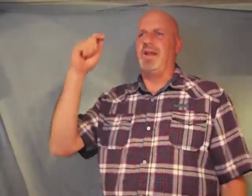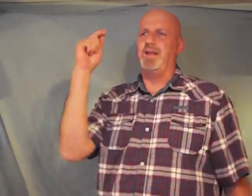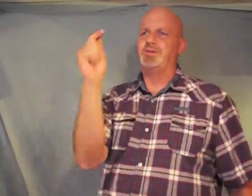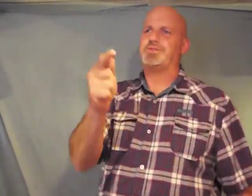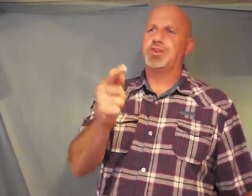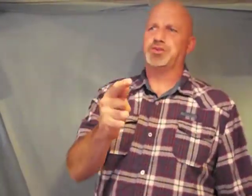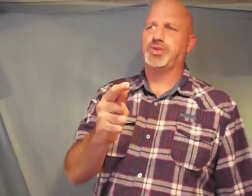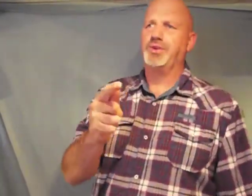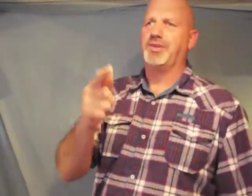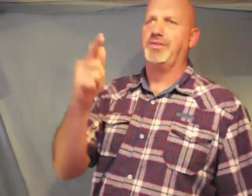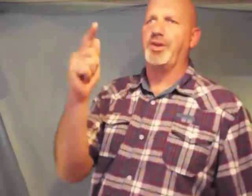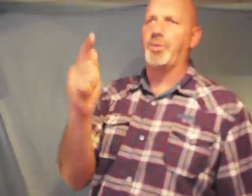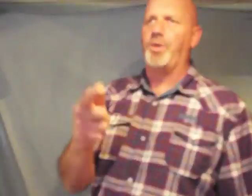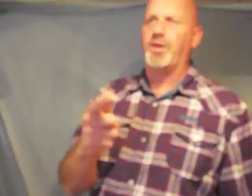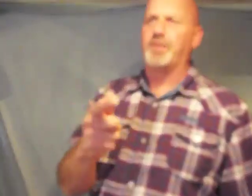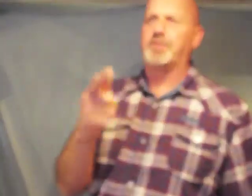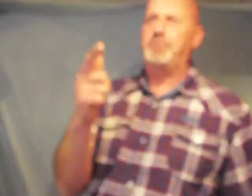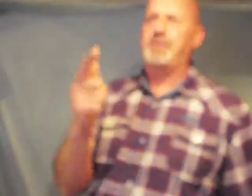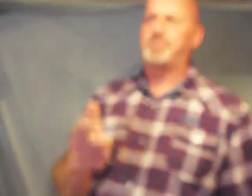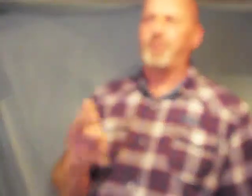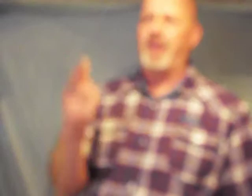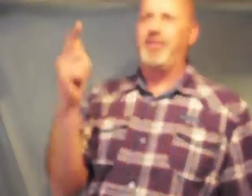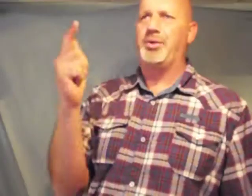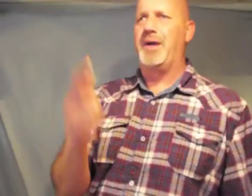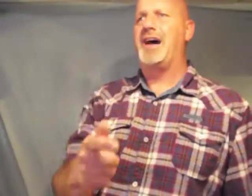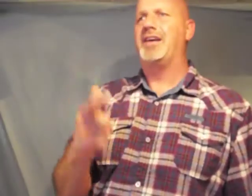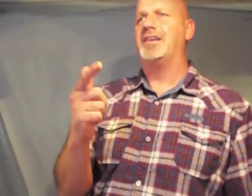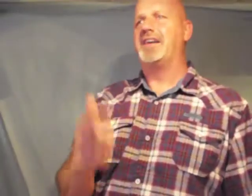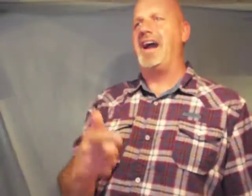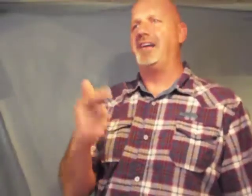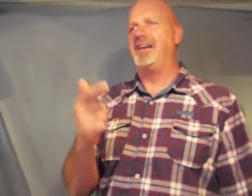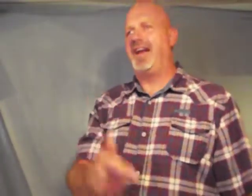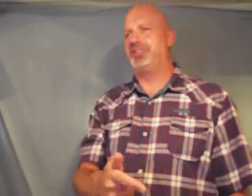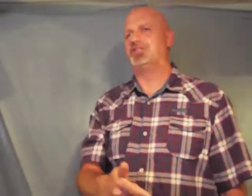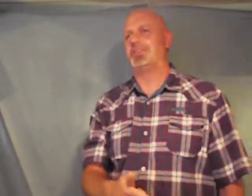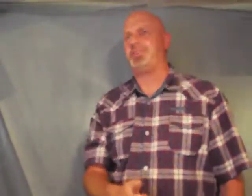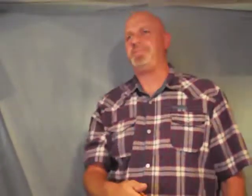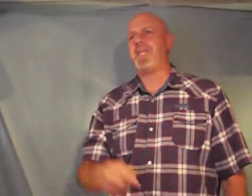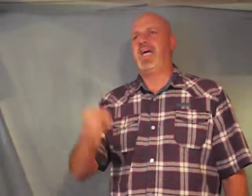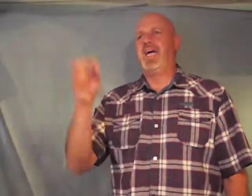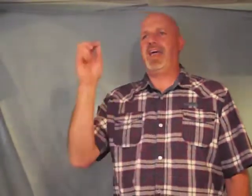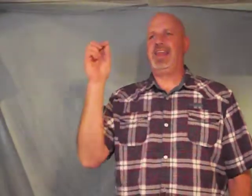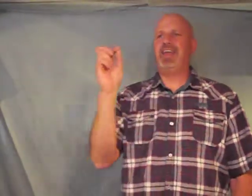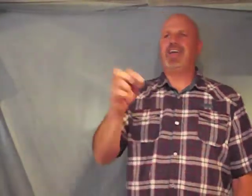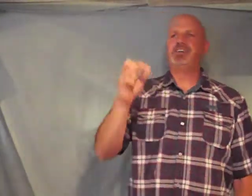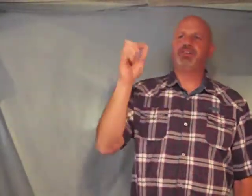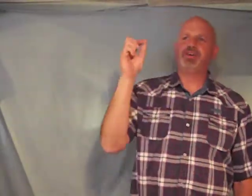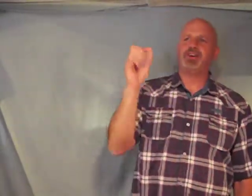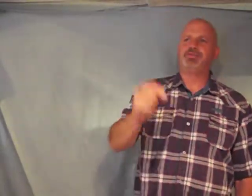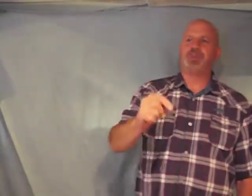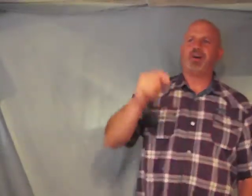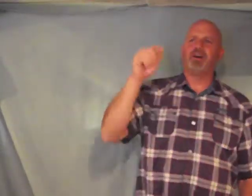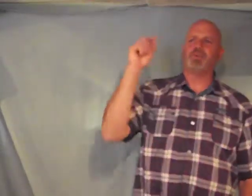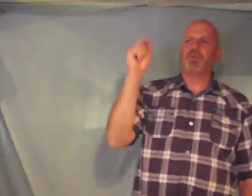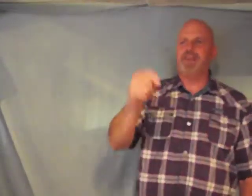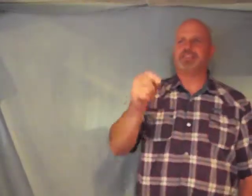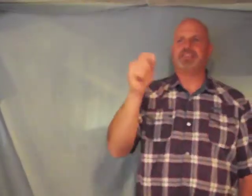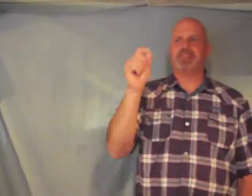lose the truth of your word to be spread throughout our entire nation and then to the far reaches of